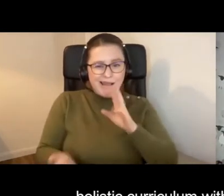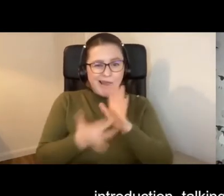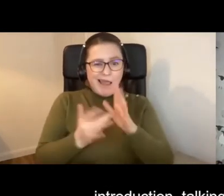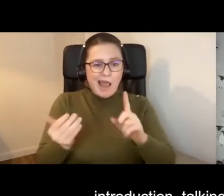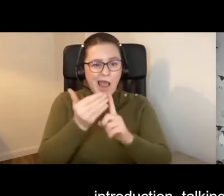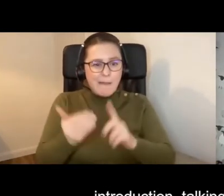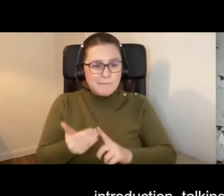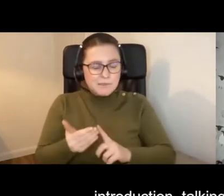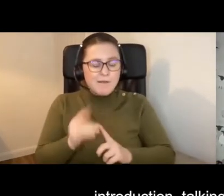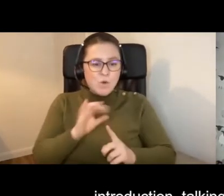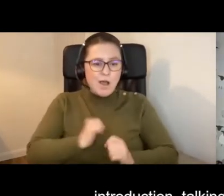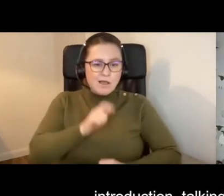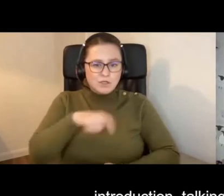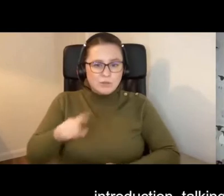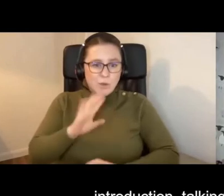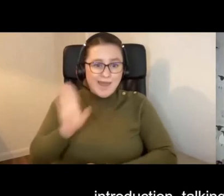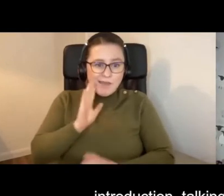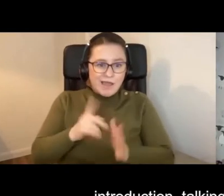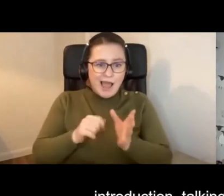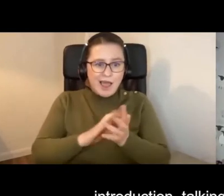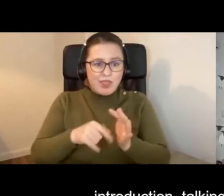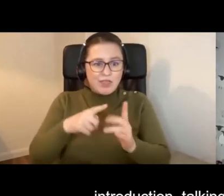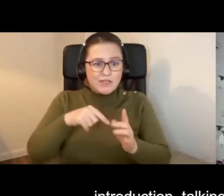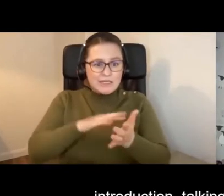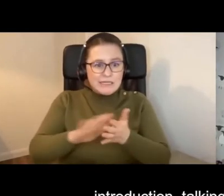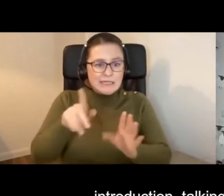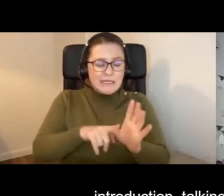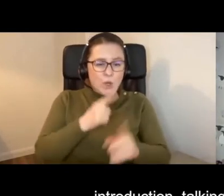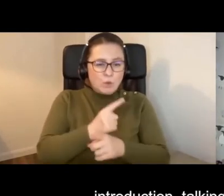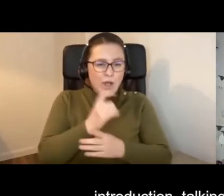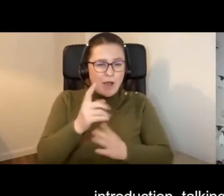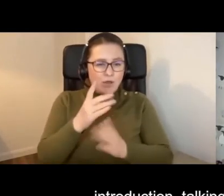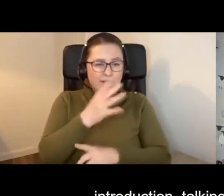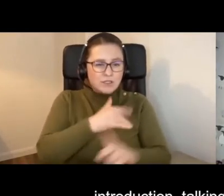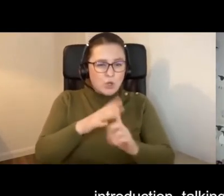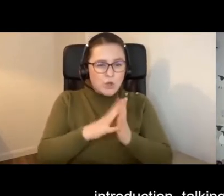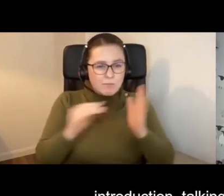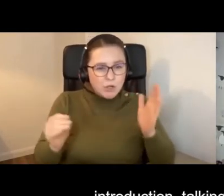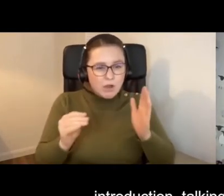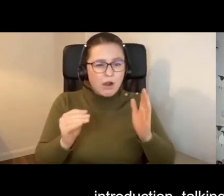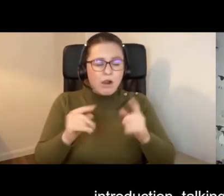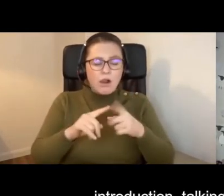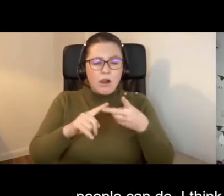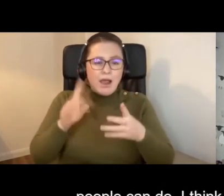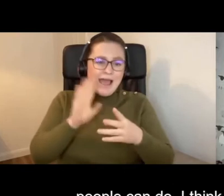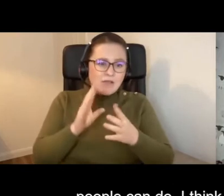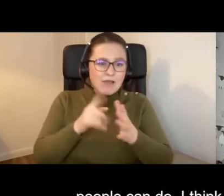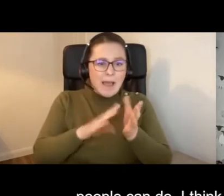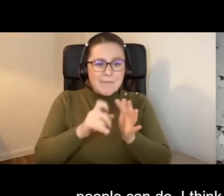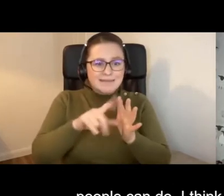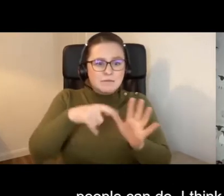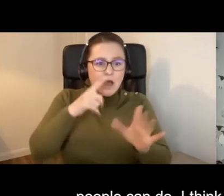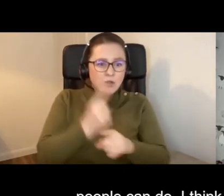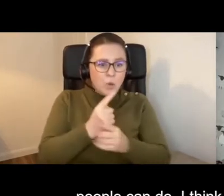Anthony in his introduction talking about the social model and hearing Amanda talking about what people can do.